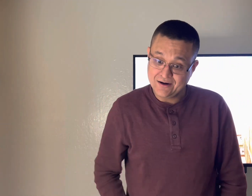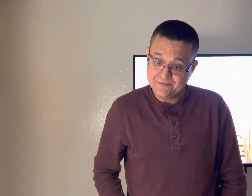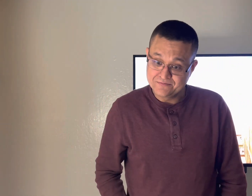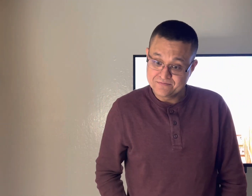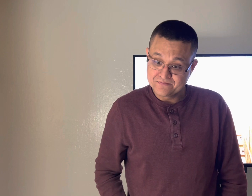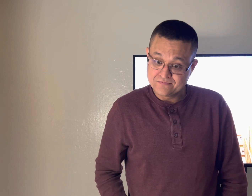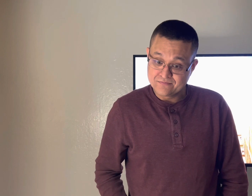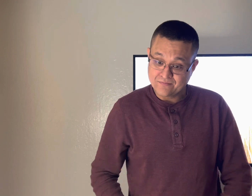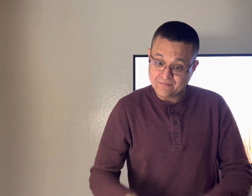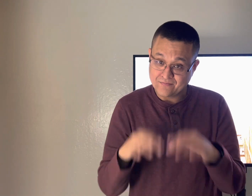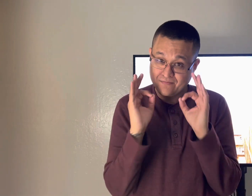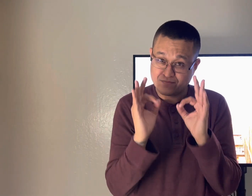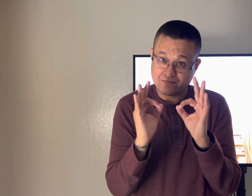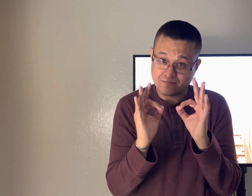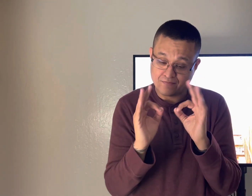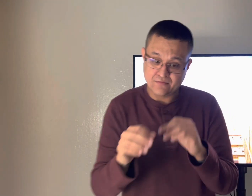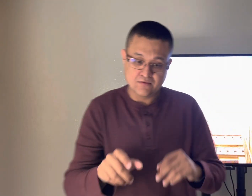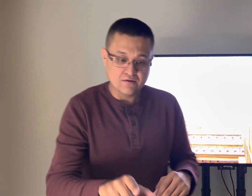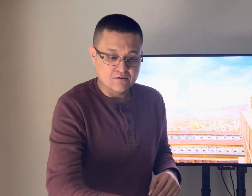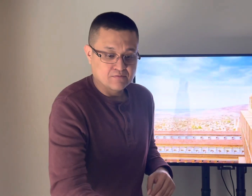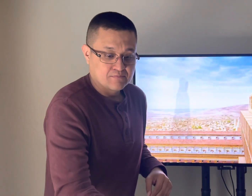he's still one praise god we know that we can follow him